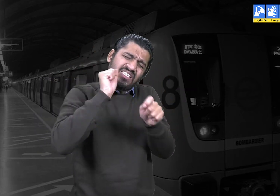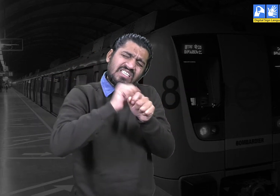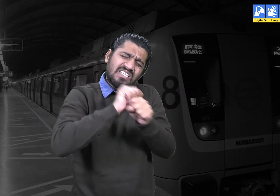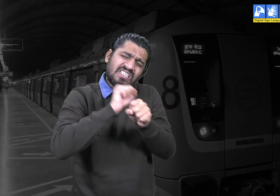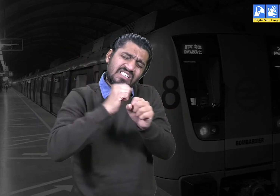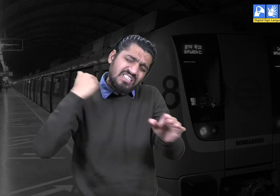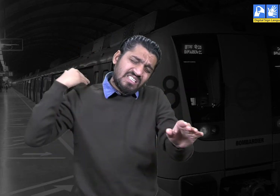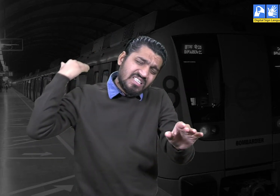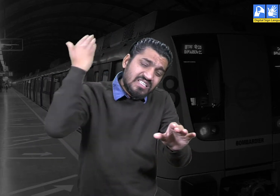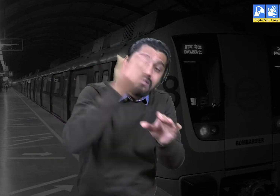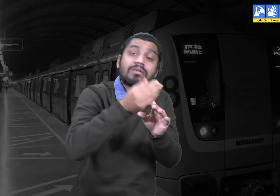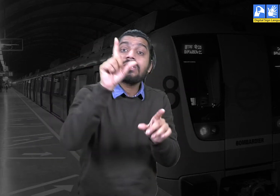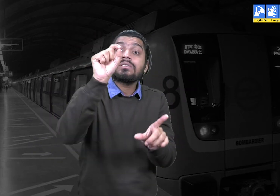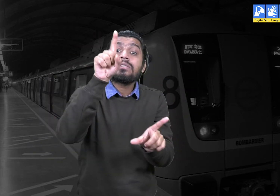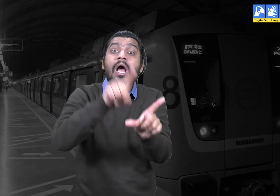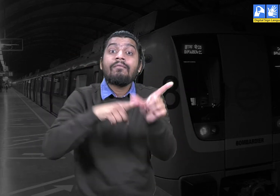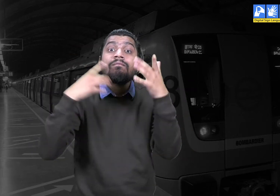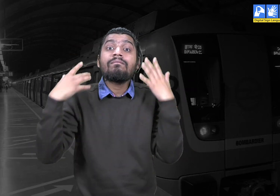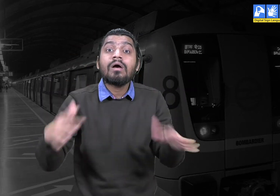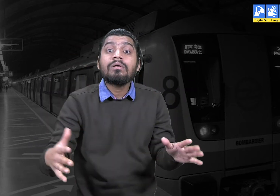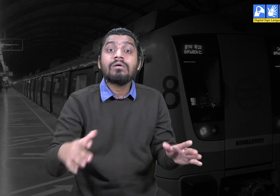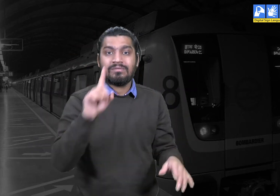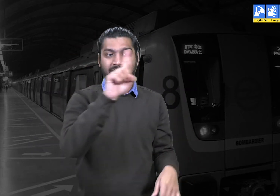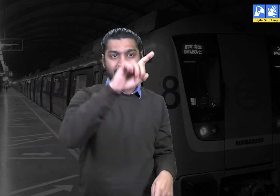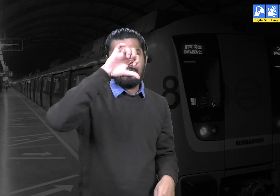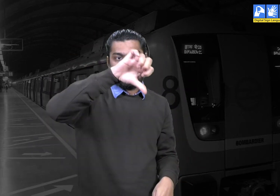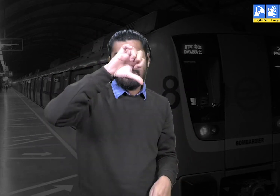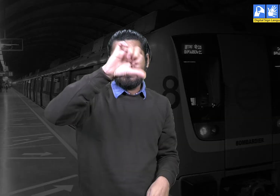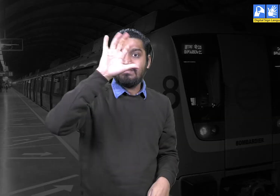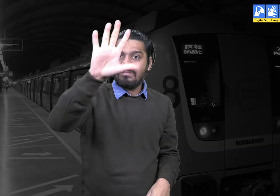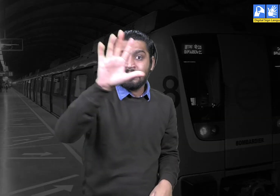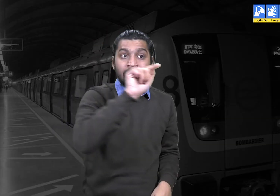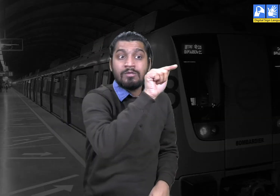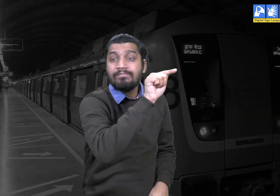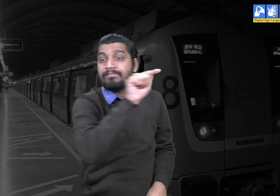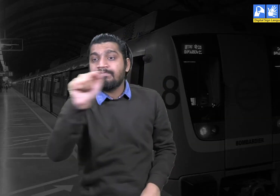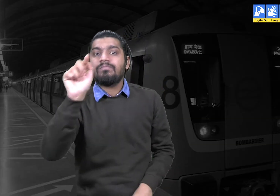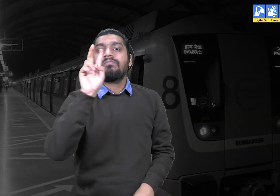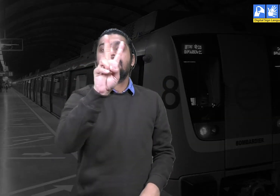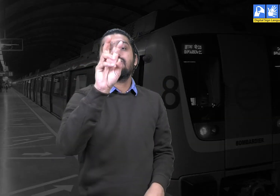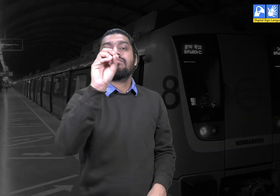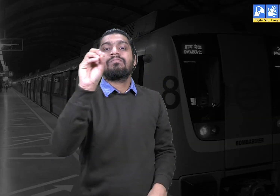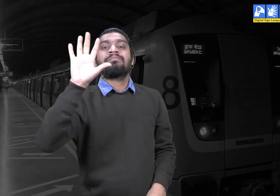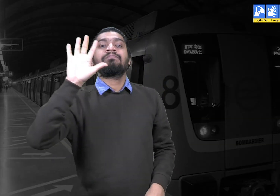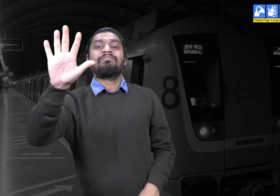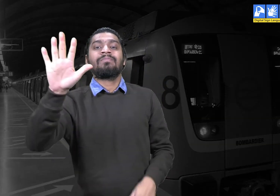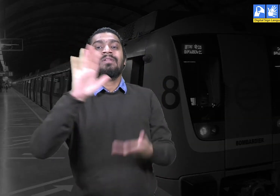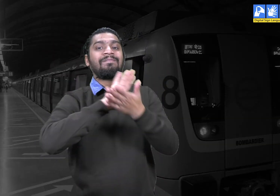years. Construction began in 1995 and in the year of 2005 the project was completed.